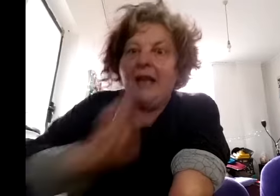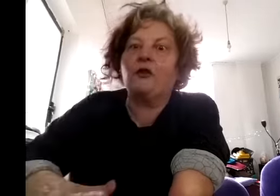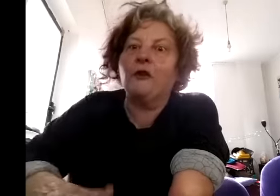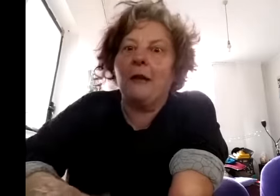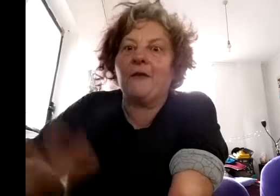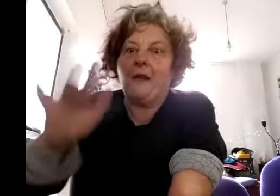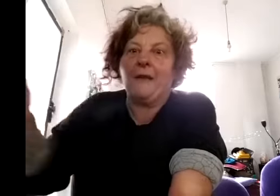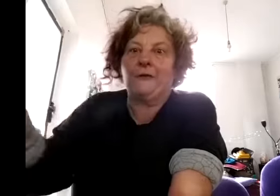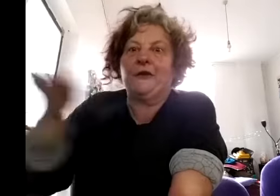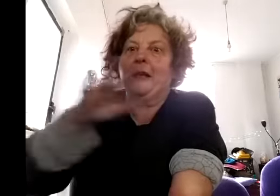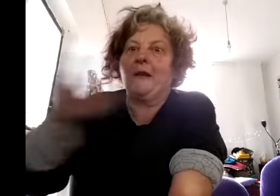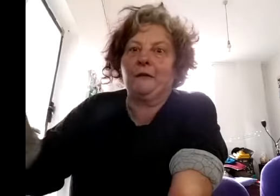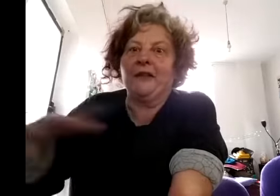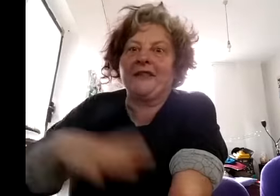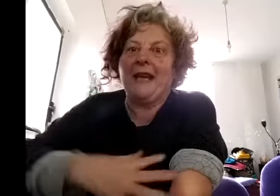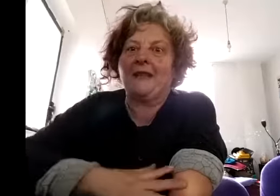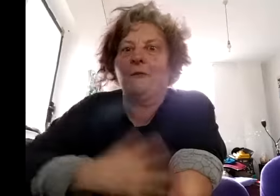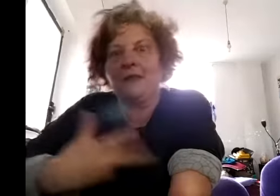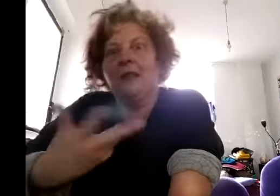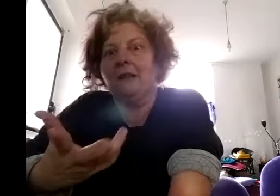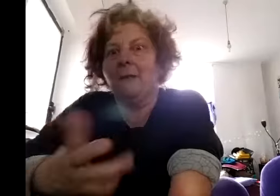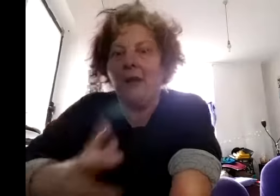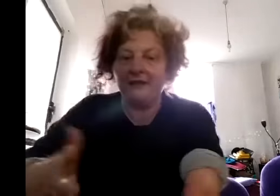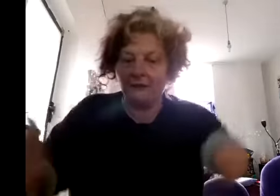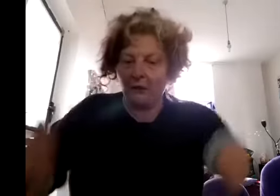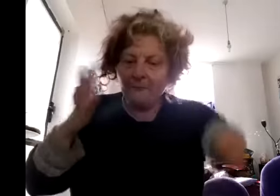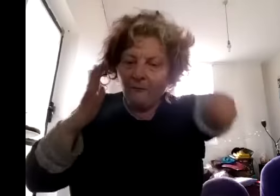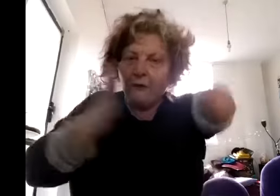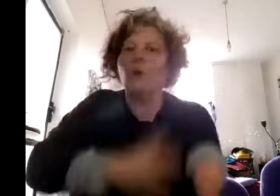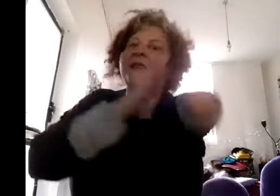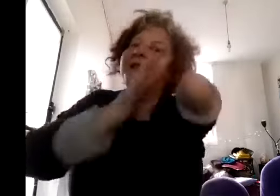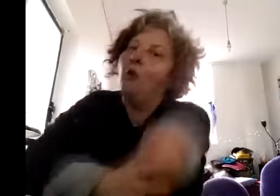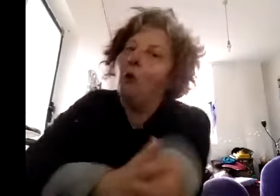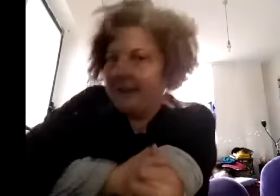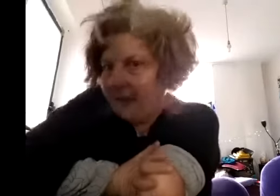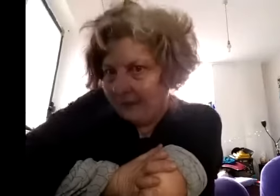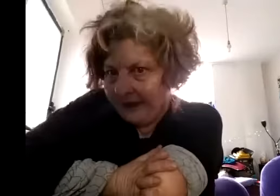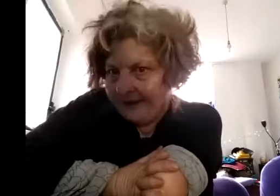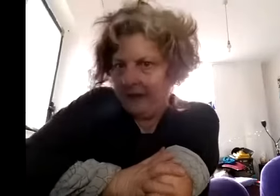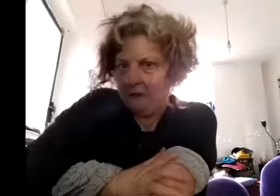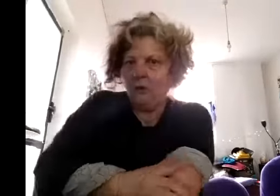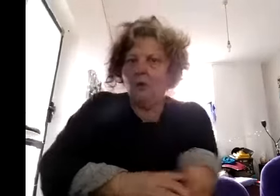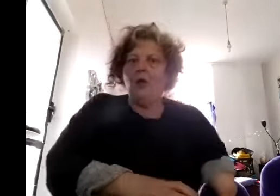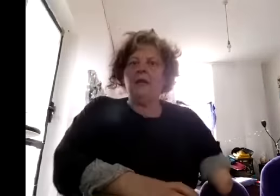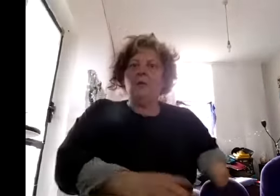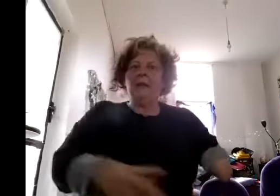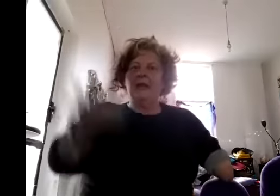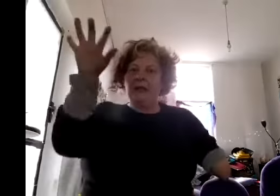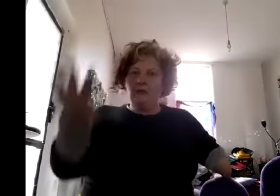sure enough they left during the first act and it was a little embarrassing so the audience is always over 18 and we got really